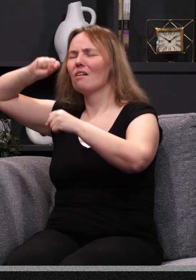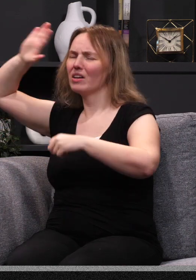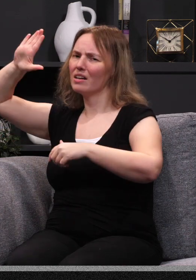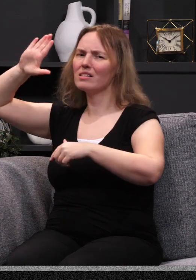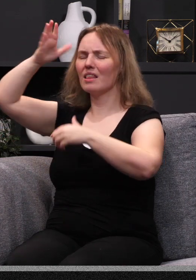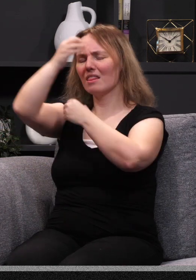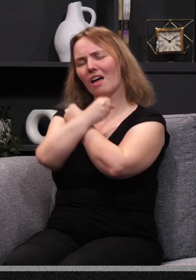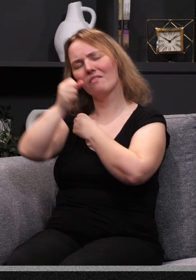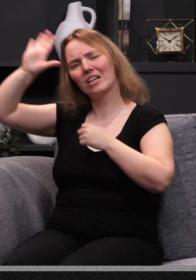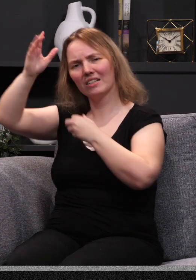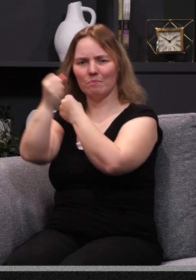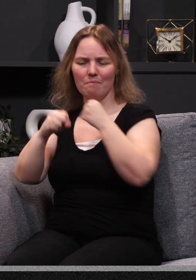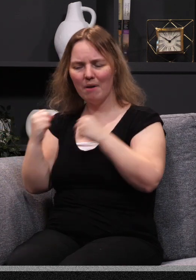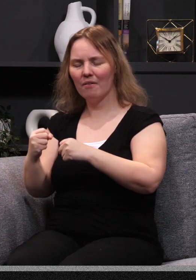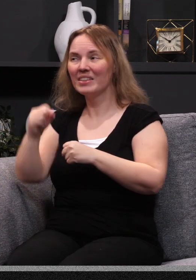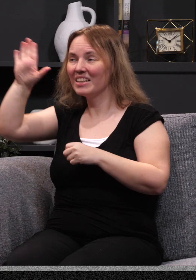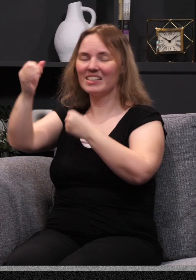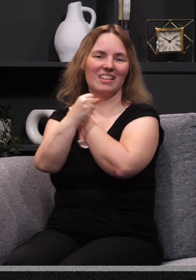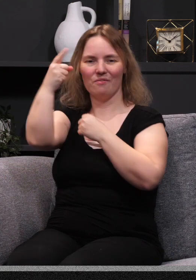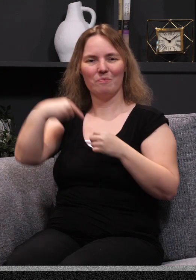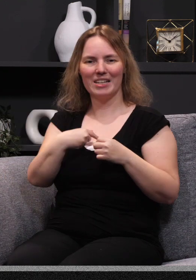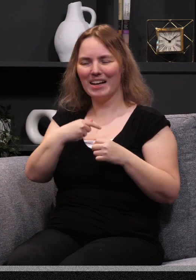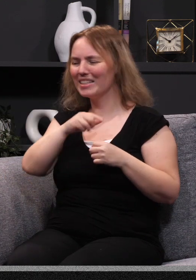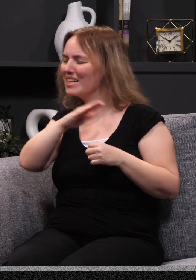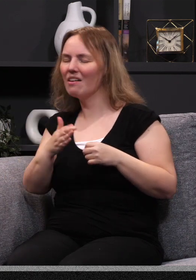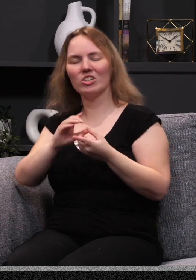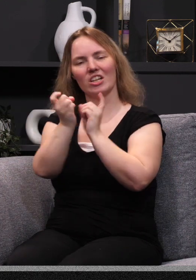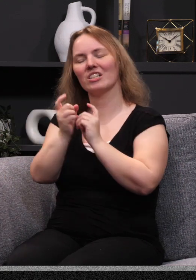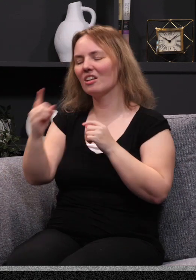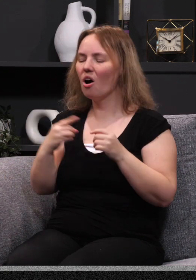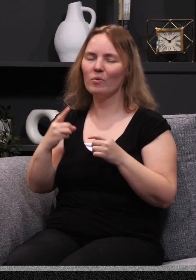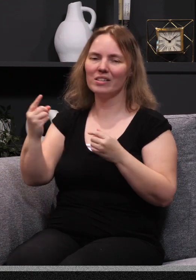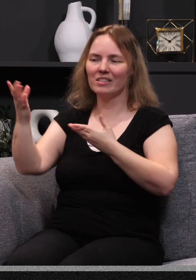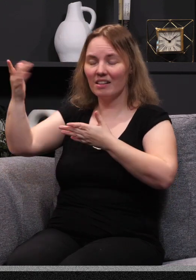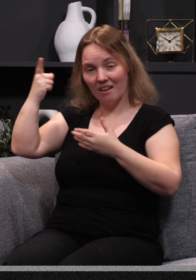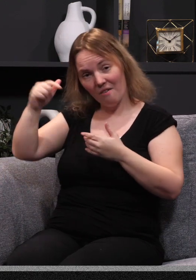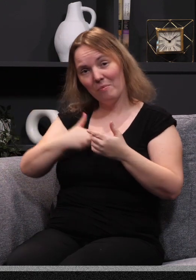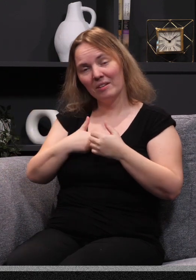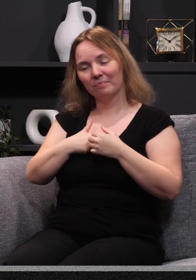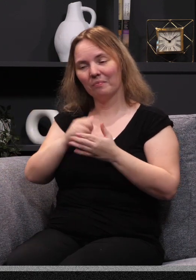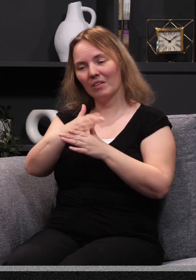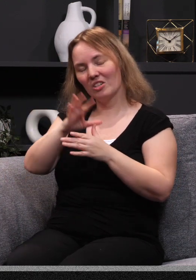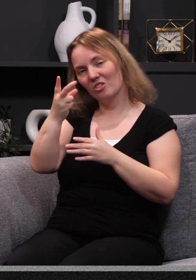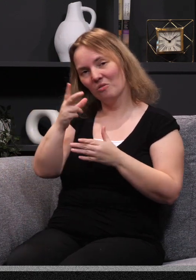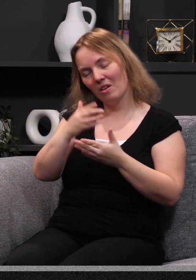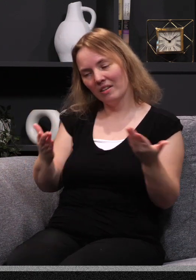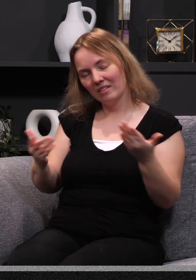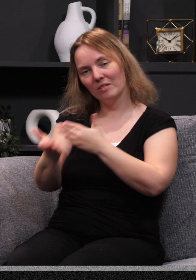the power of his love. Wherever I am, whatever I'm going through, his love for me has not changed. He's always there for me. I want to